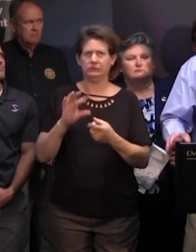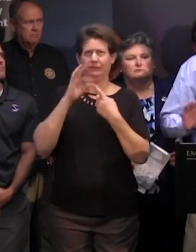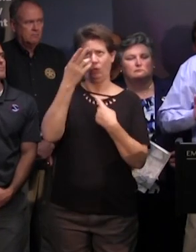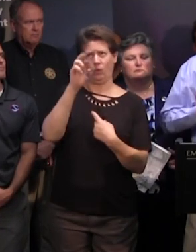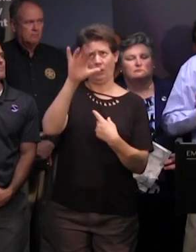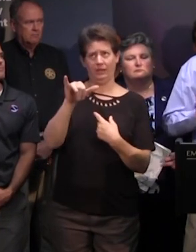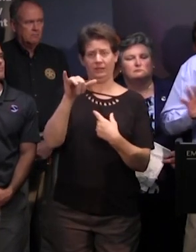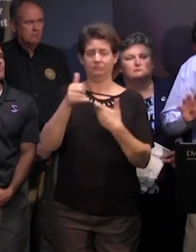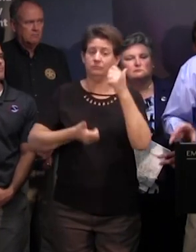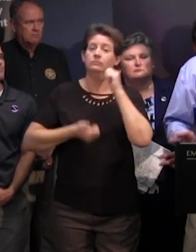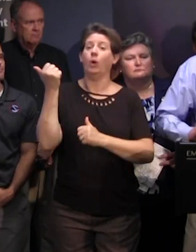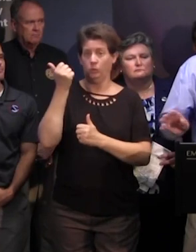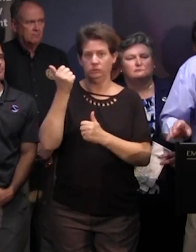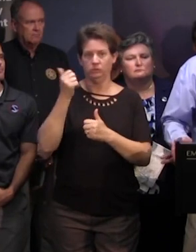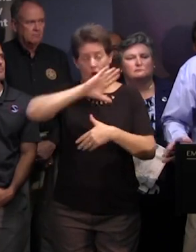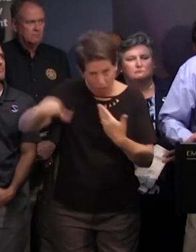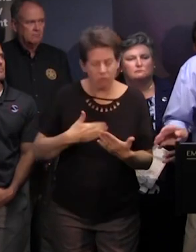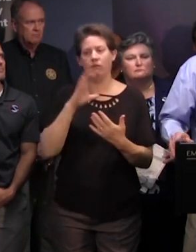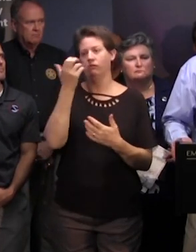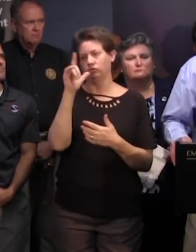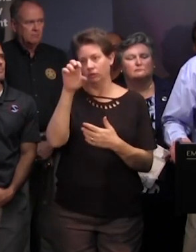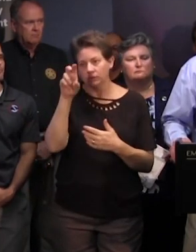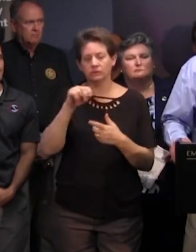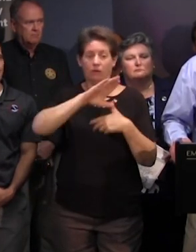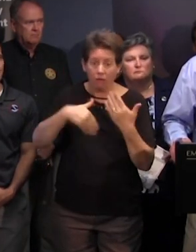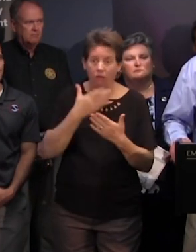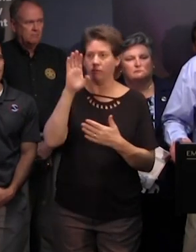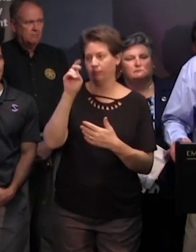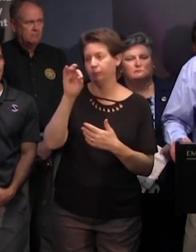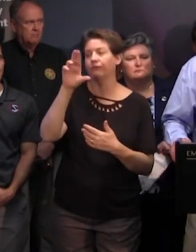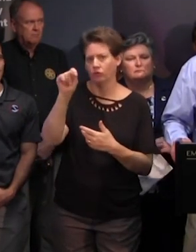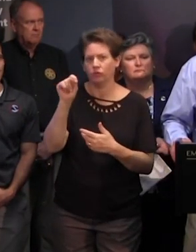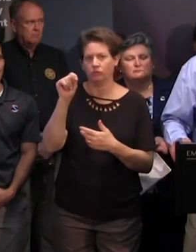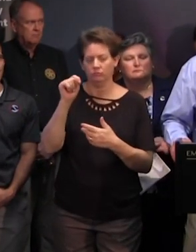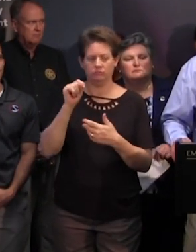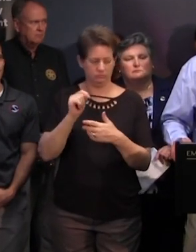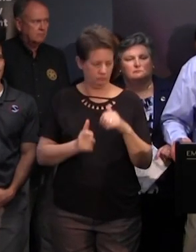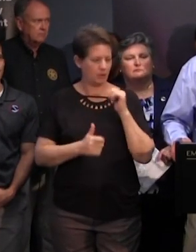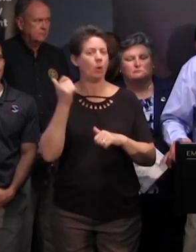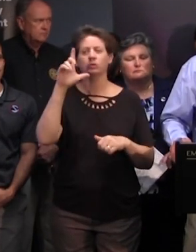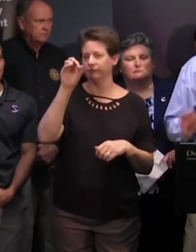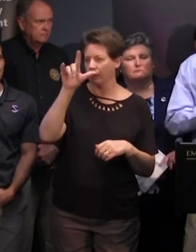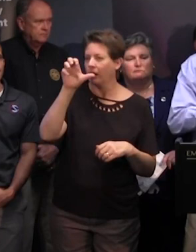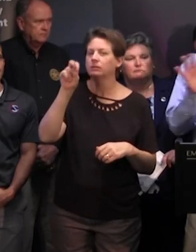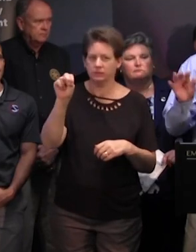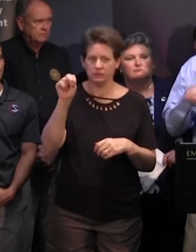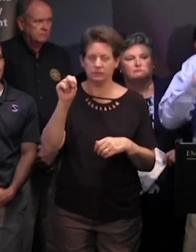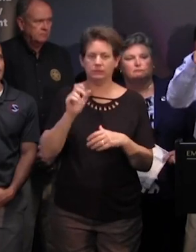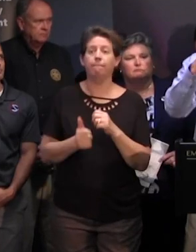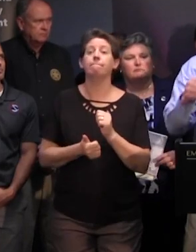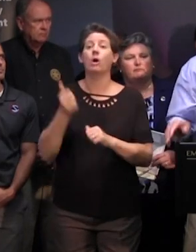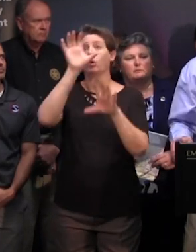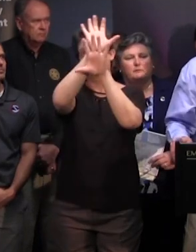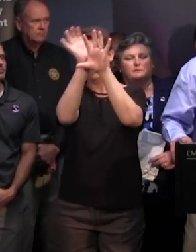for ory the majority of each county all of charleston all of buford uh a lot of colleton it's most